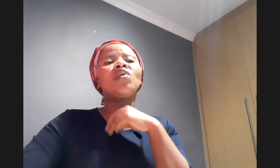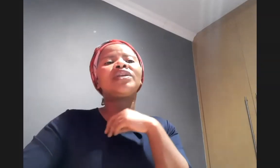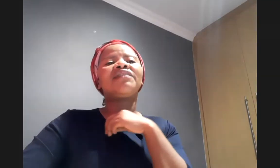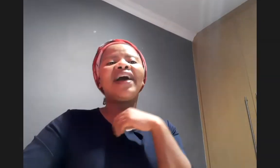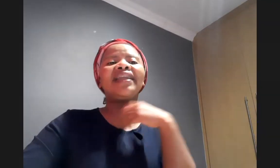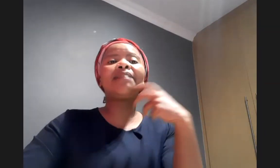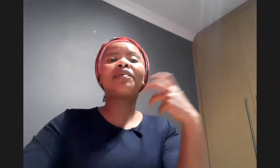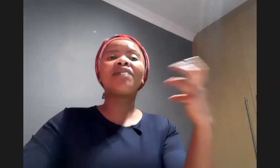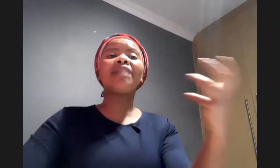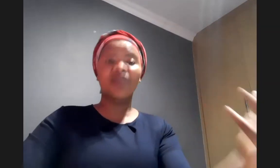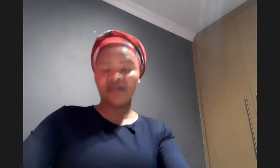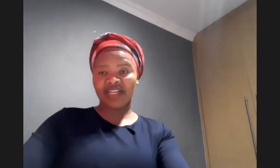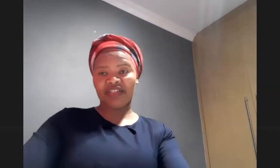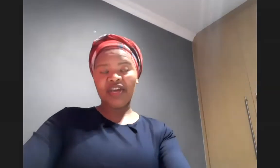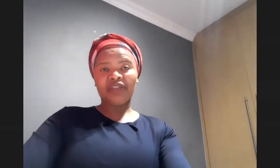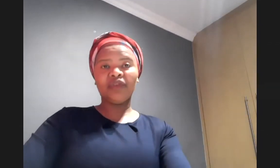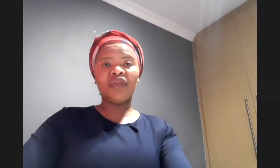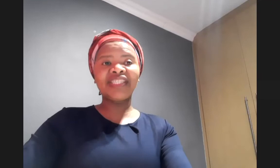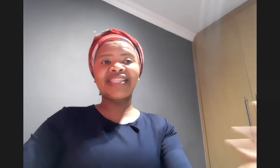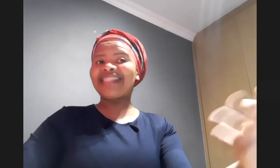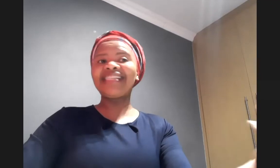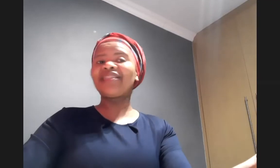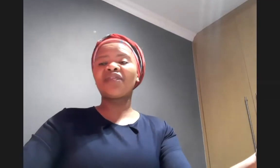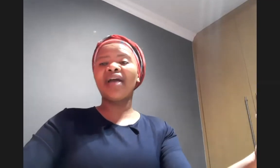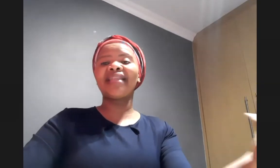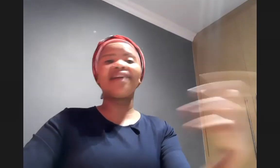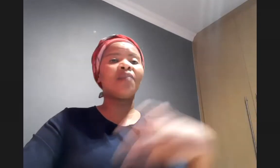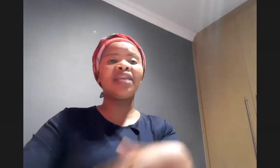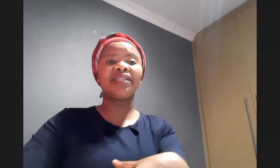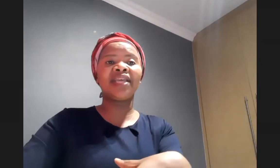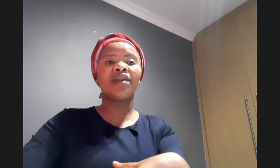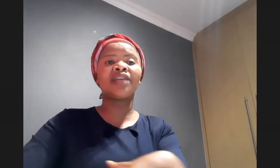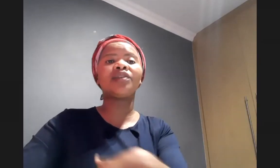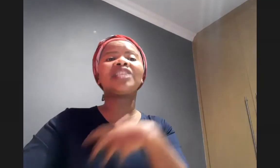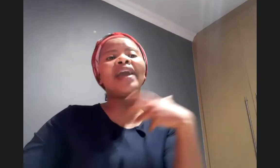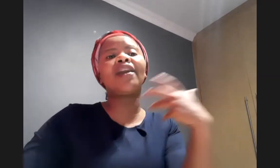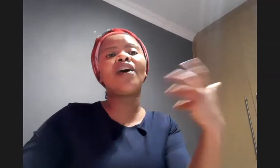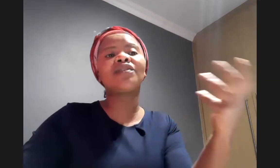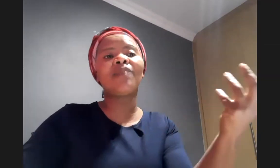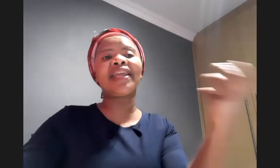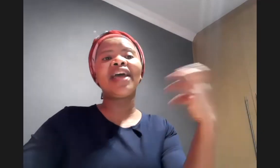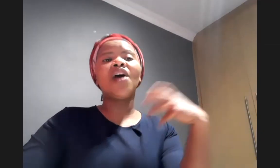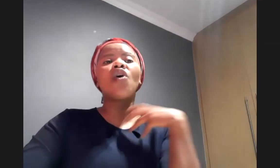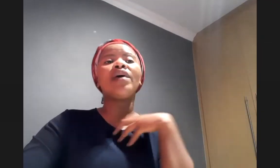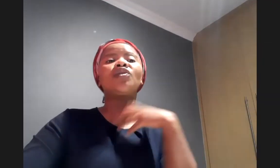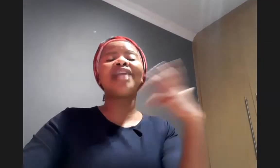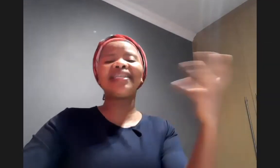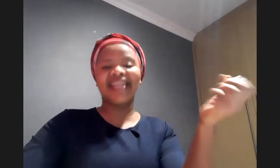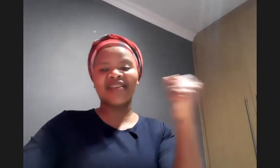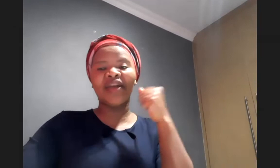would find it a great privilege to visit the scenes of christ's life when he was here and so they spend lots of money going to nazareth going